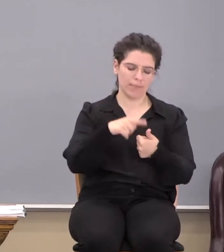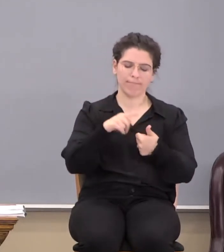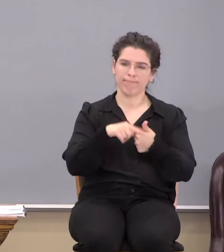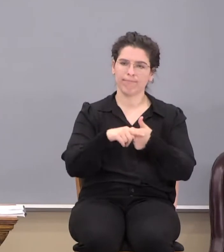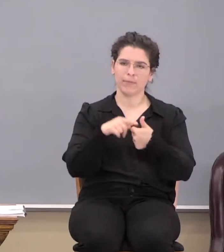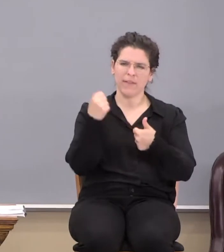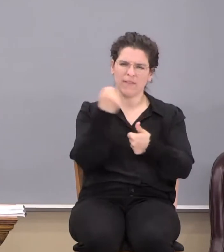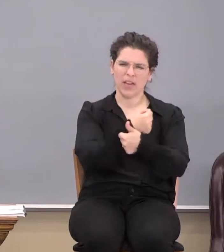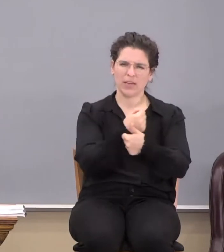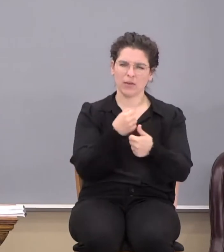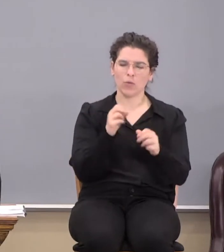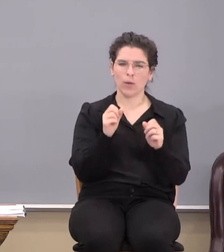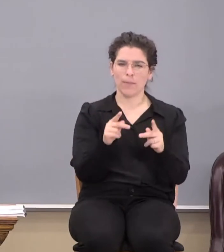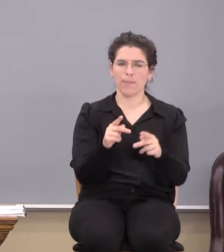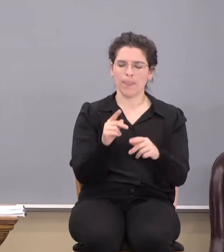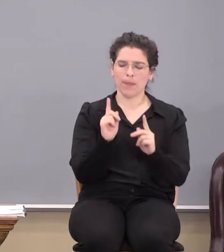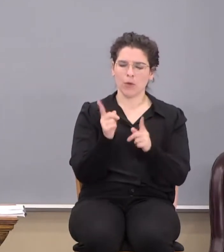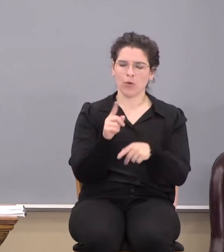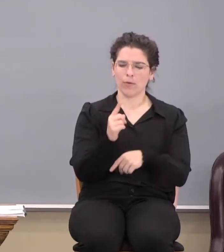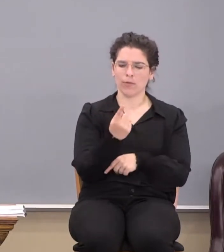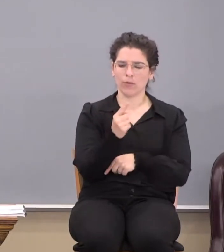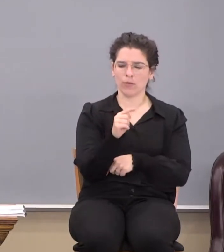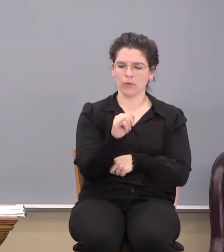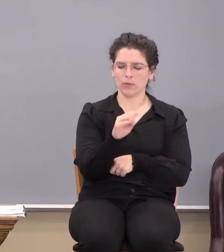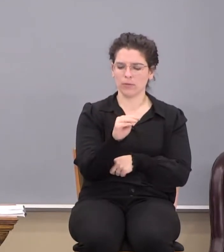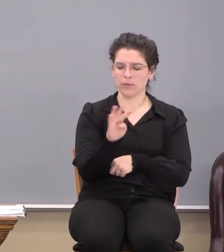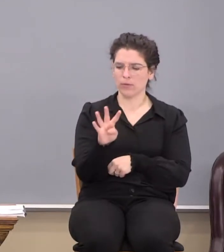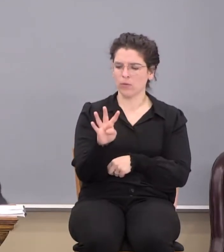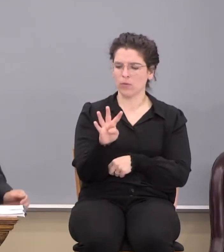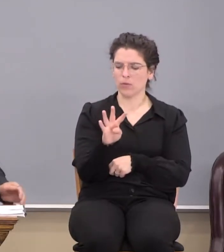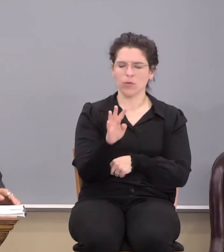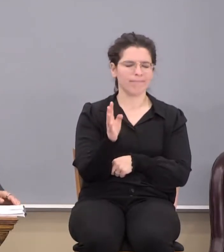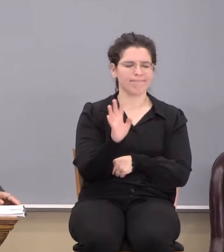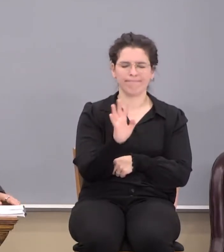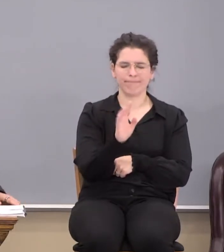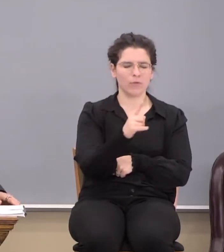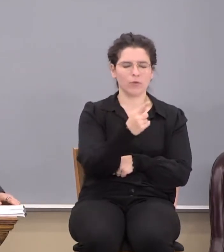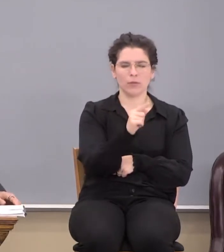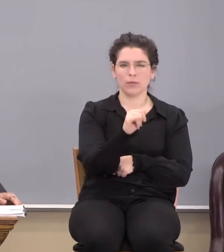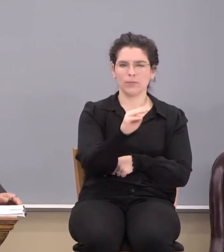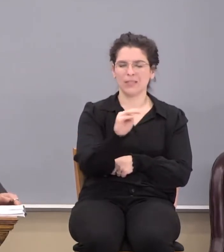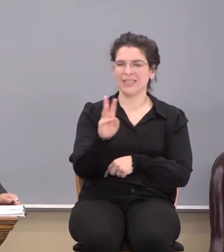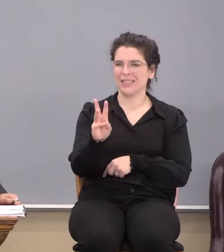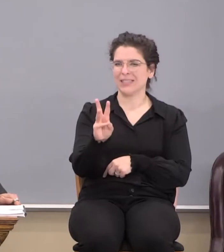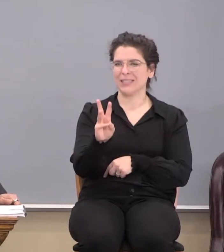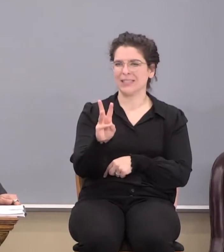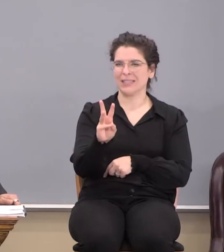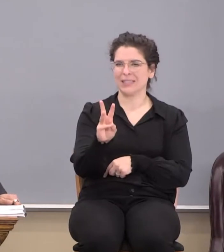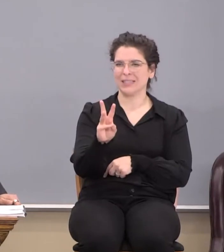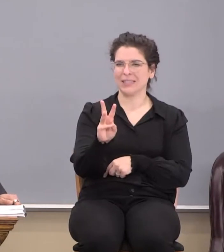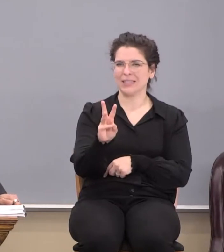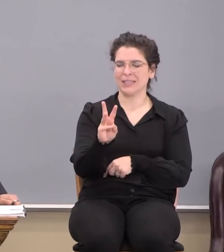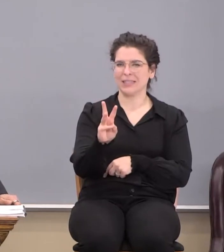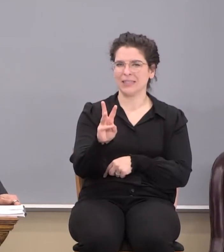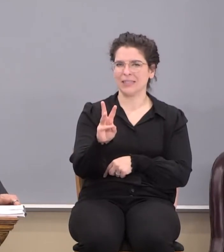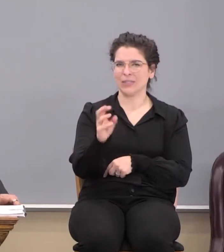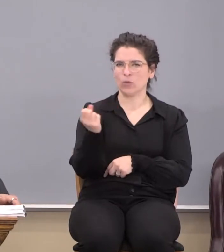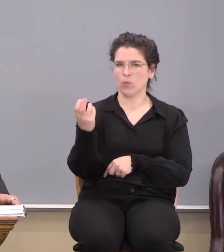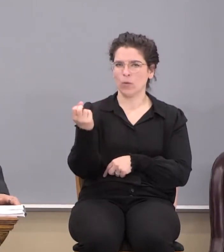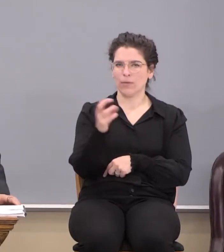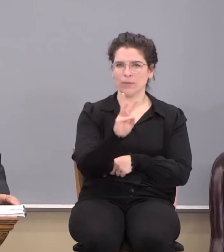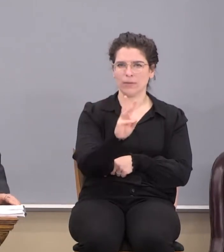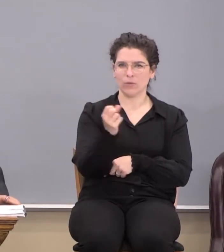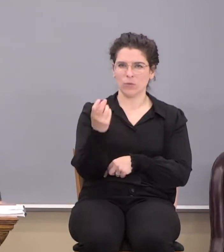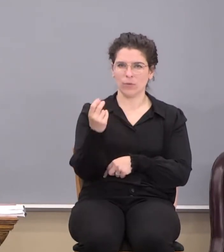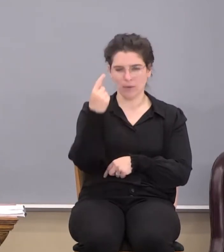here just a moment if you would, over in 1 Timothy chapter 4. I'm sorry, 1 Timothy 6. 1 Timothy 6 and verse 12 there.